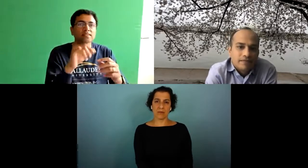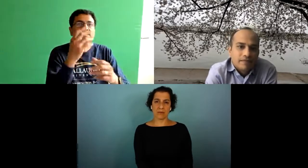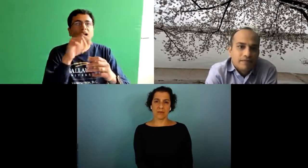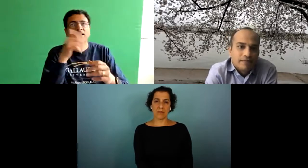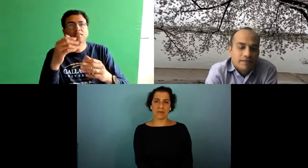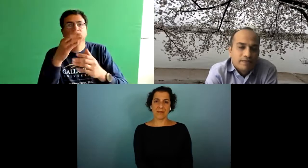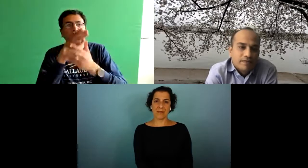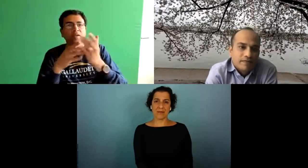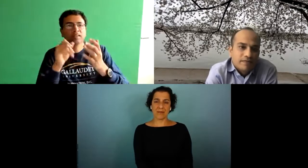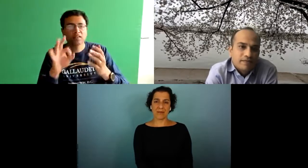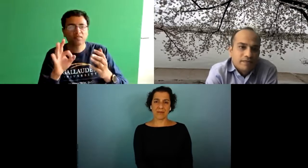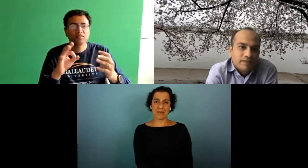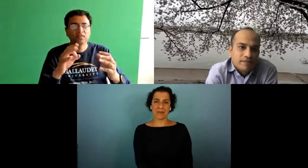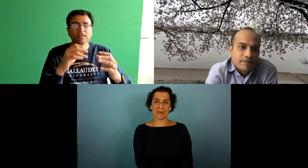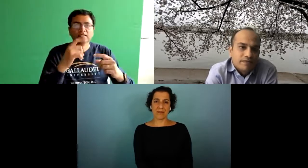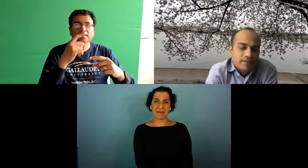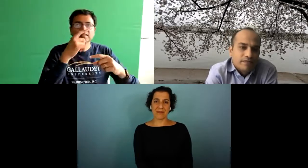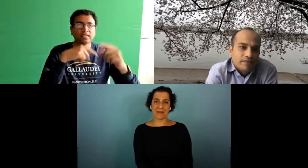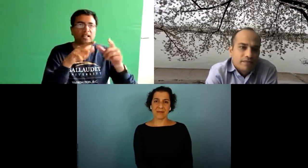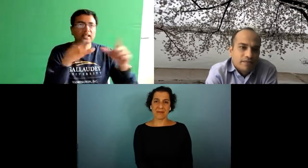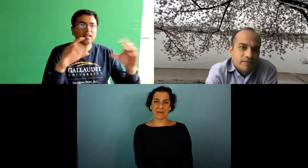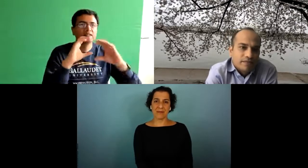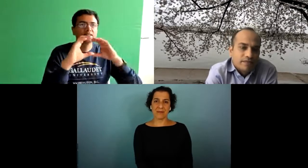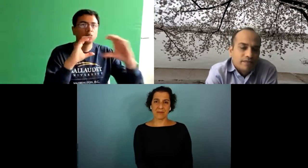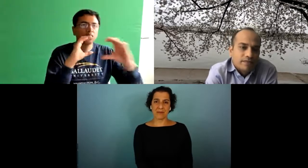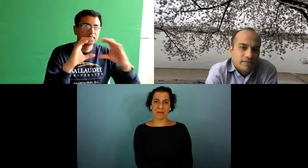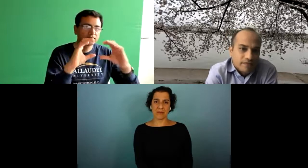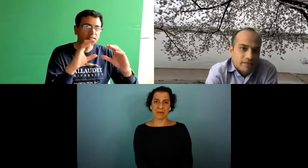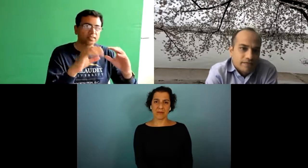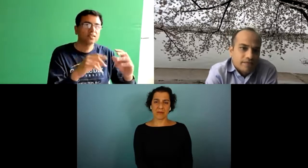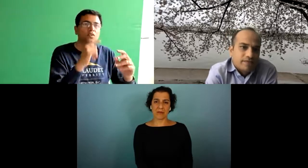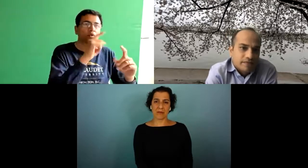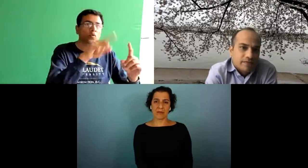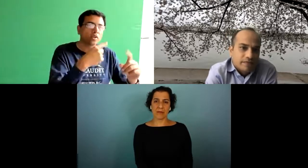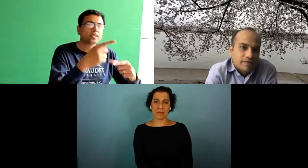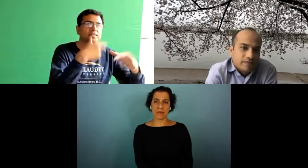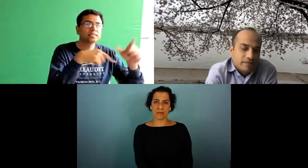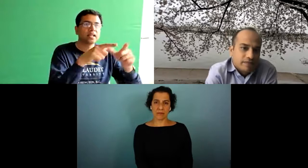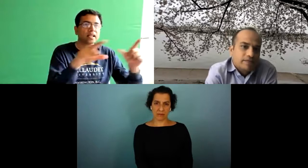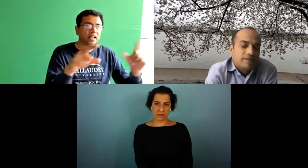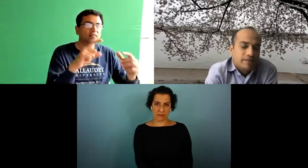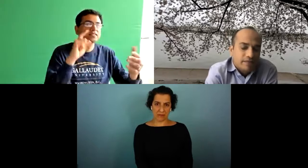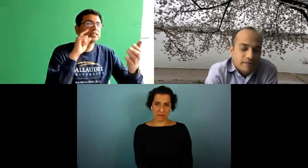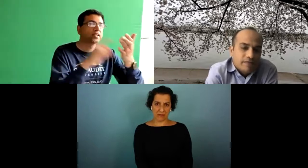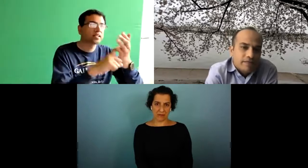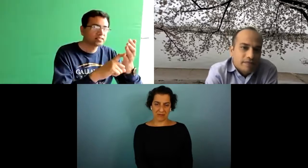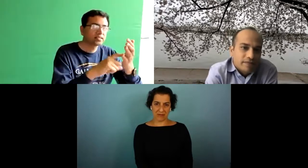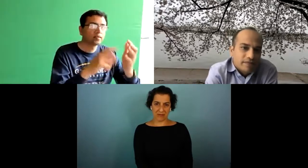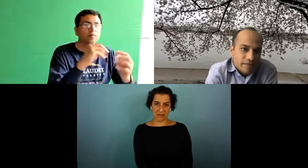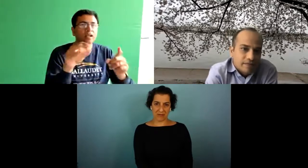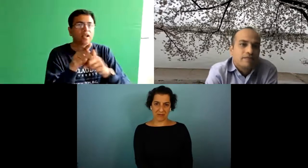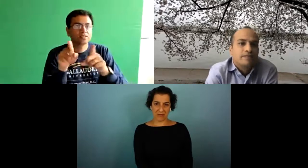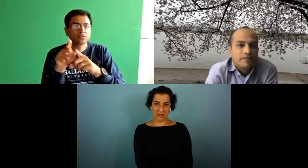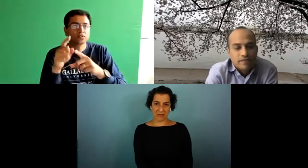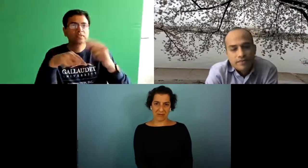eyeglasses could be made available as screens to see what other people are saying so to be communicated to so that's something else to